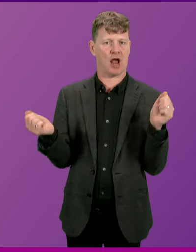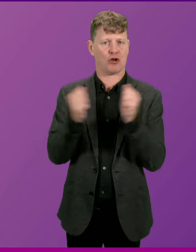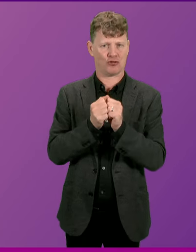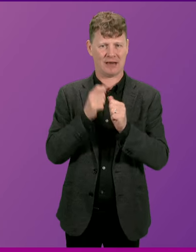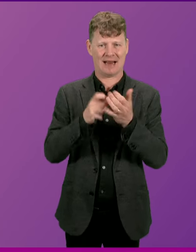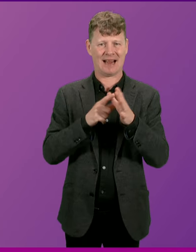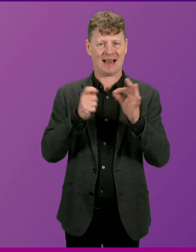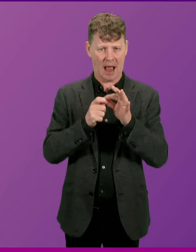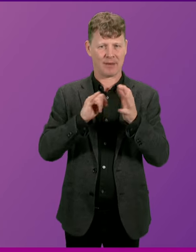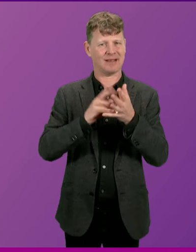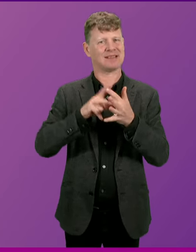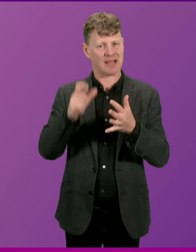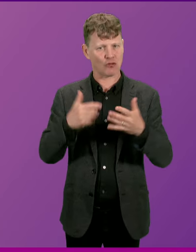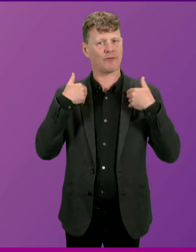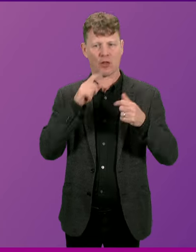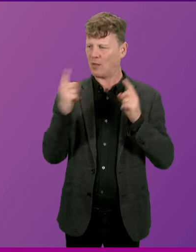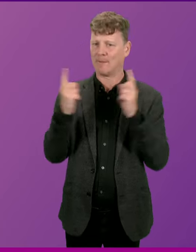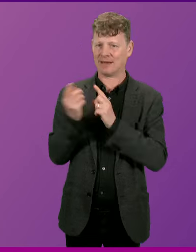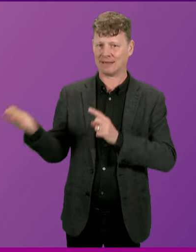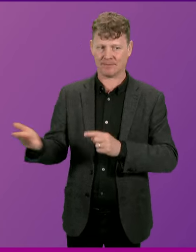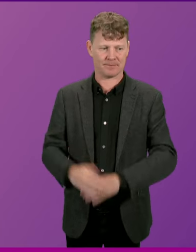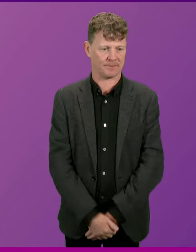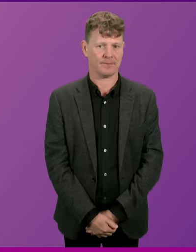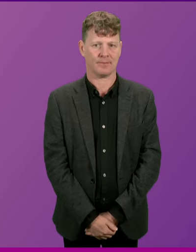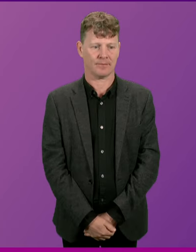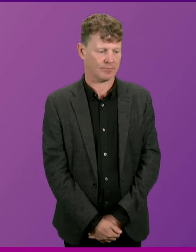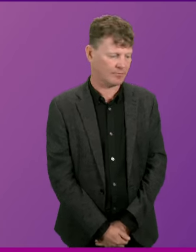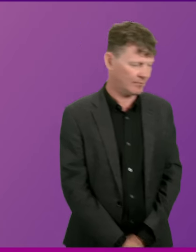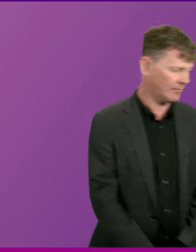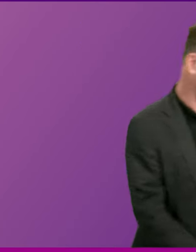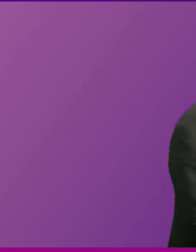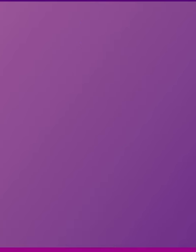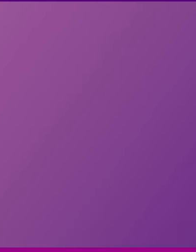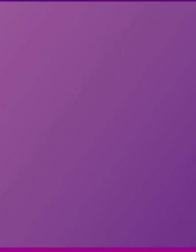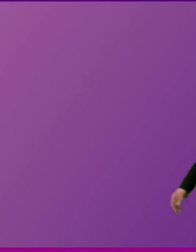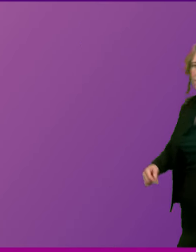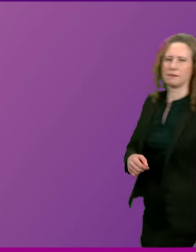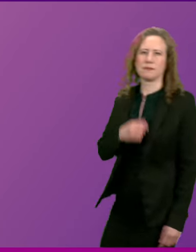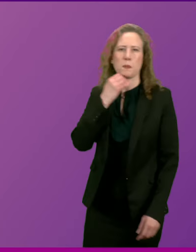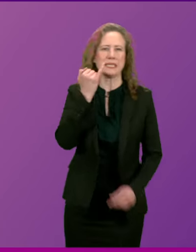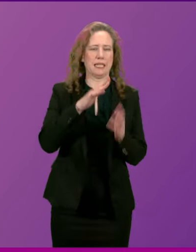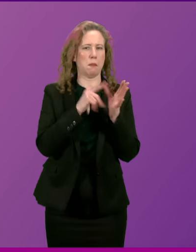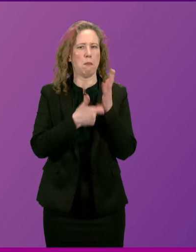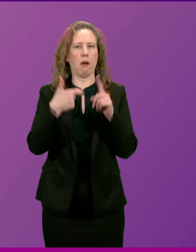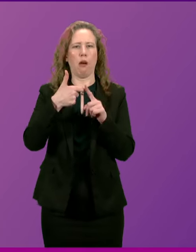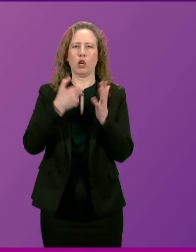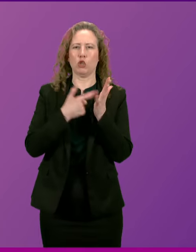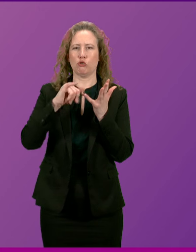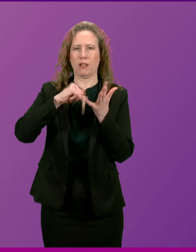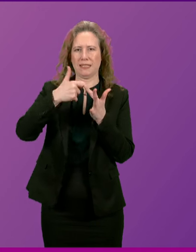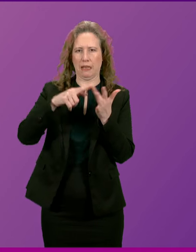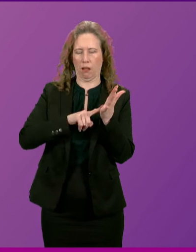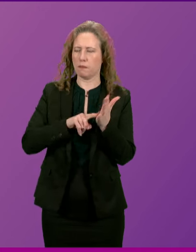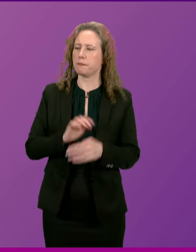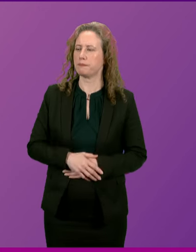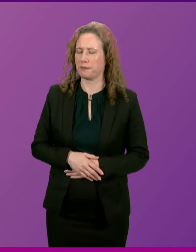meet with Martin Whitfield and his constituents. Question number six, Mark Ruskell. Thank you. To ask